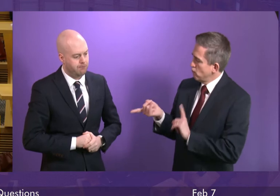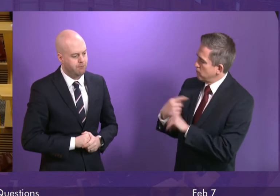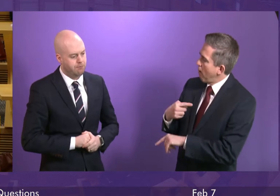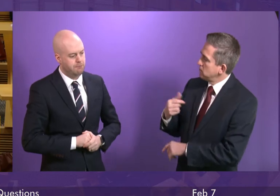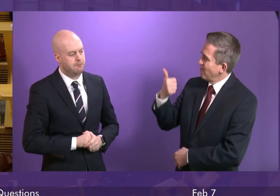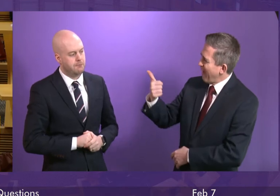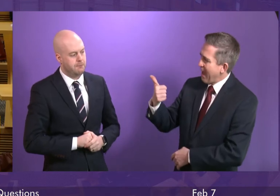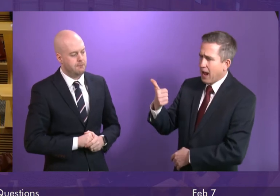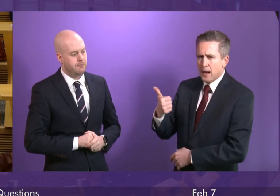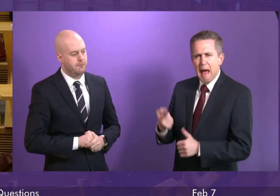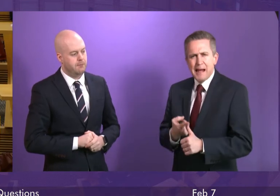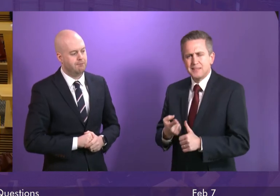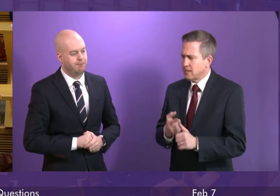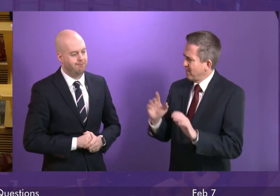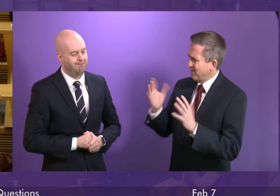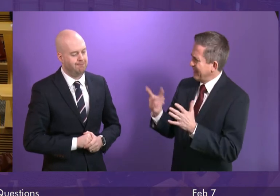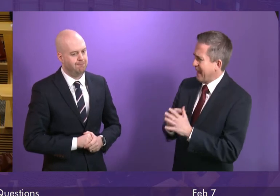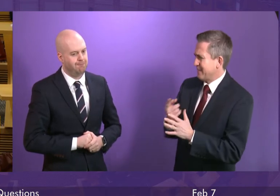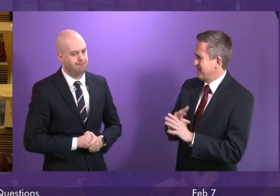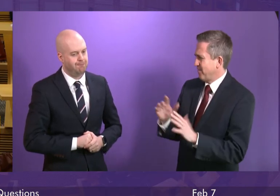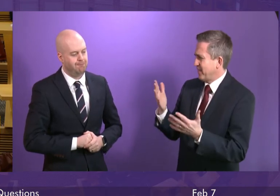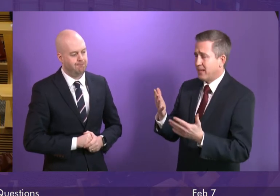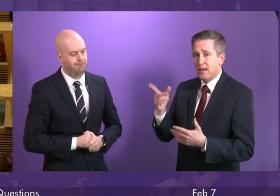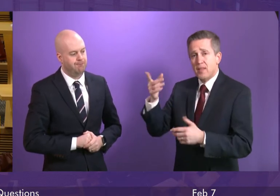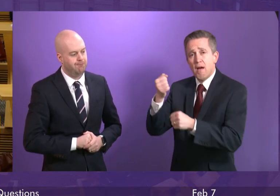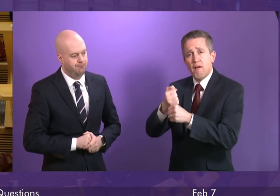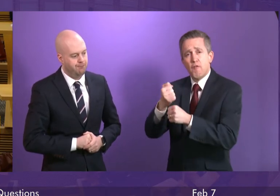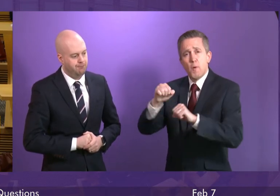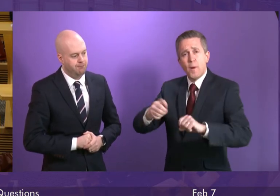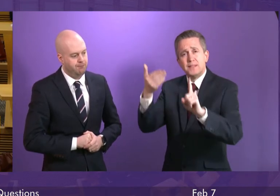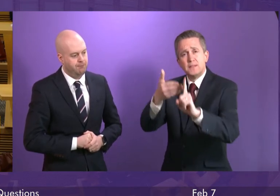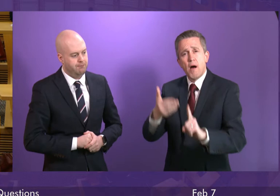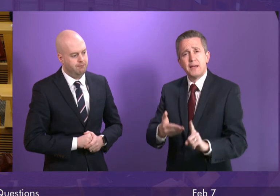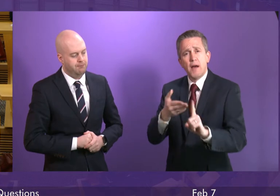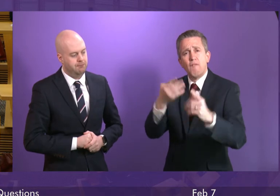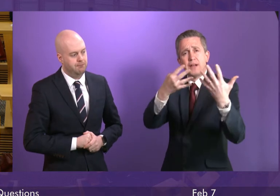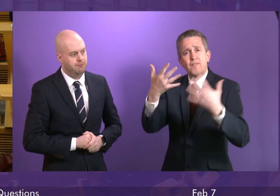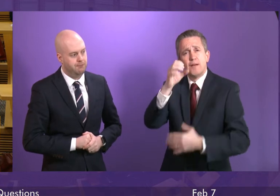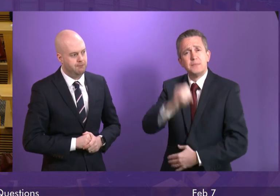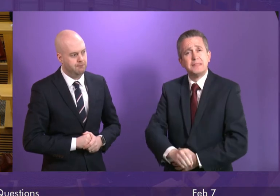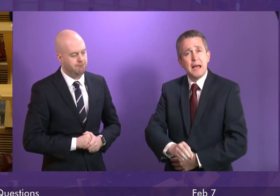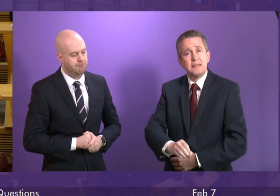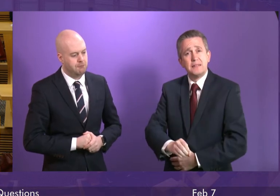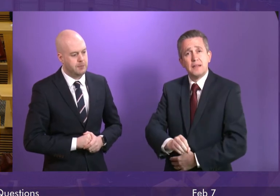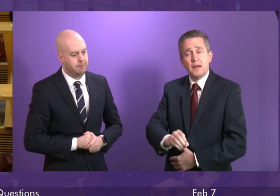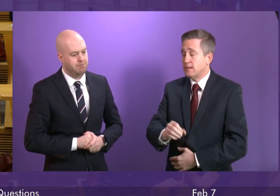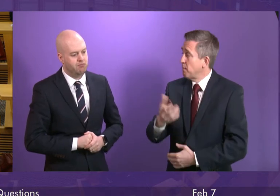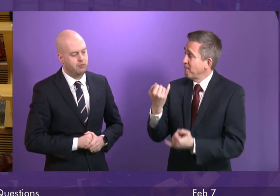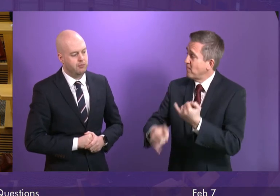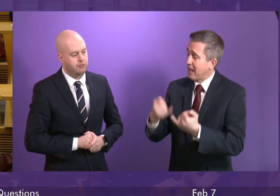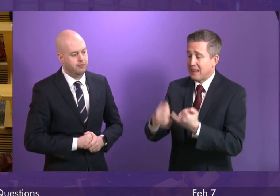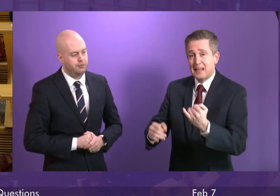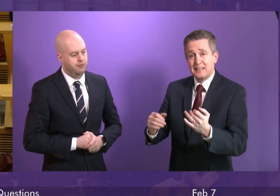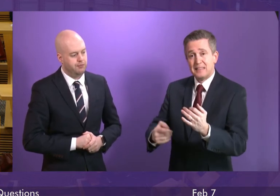but not an answer to the question I asked. In fact, the government's waiting time target of 95% has not been met since last